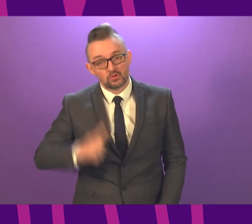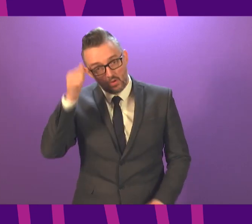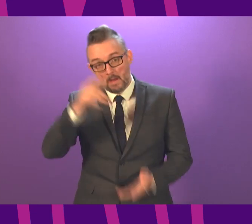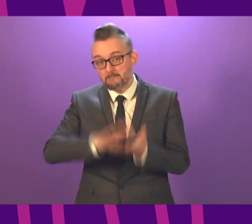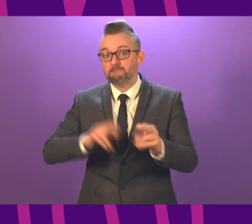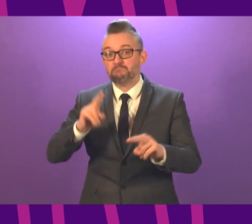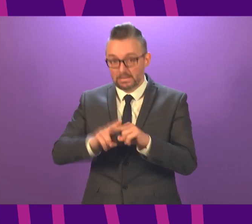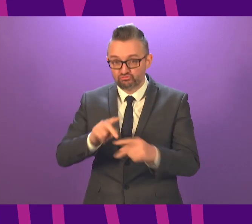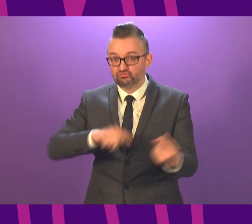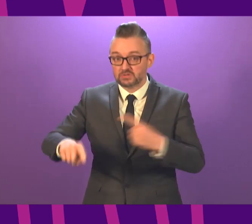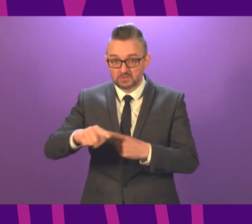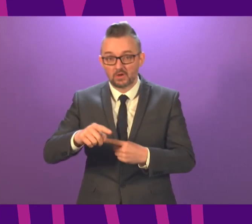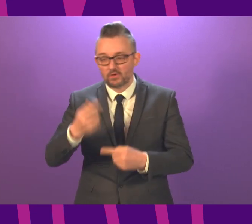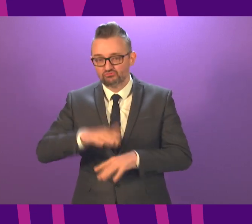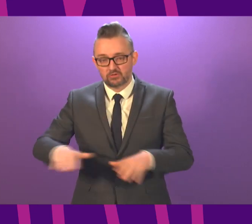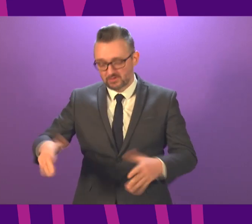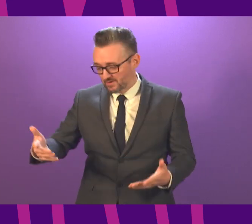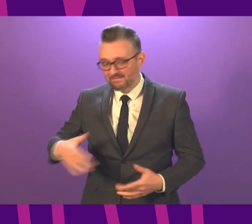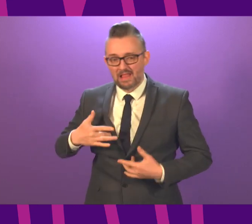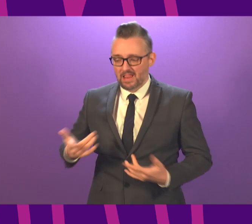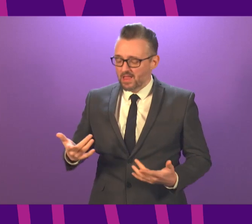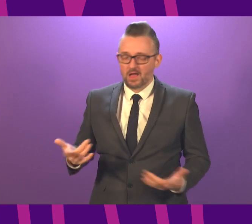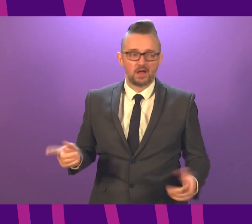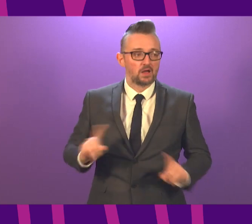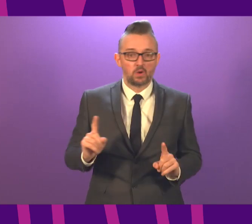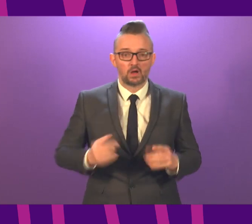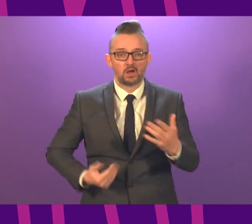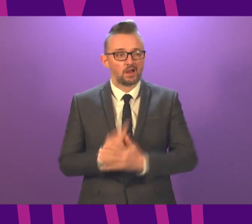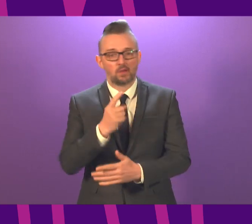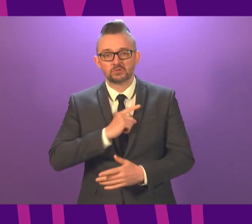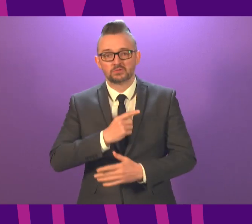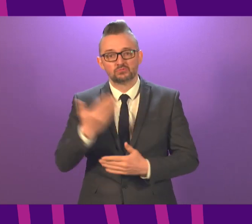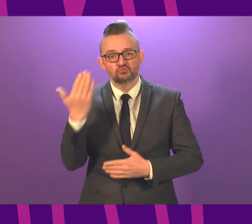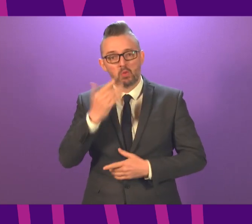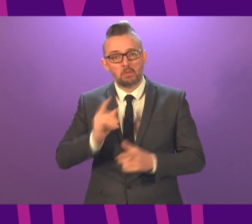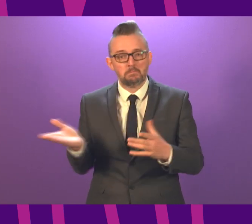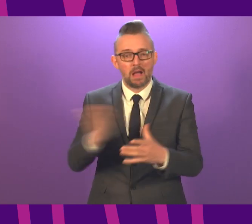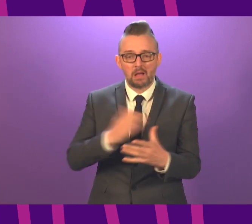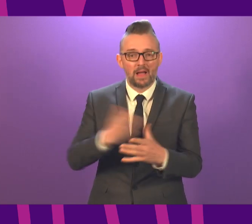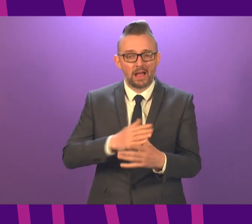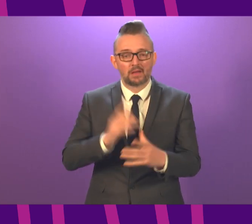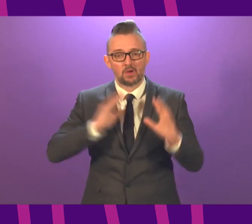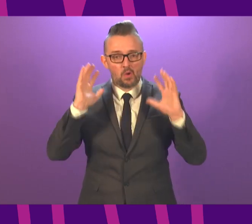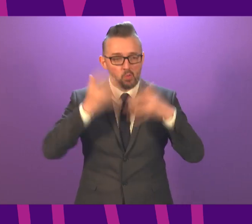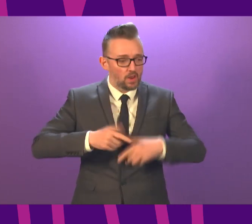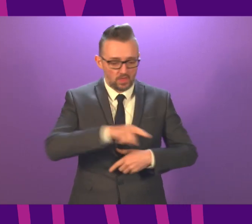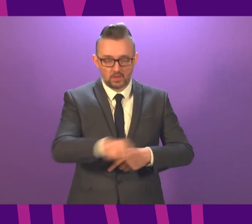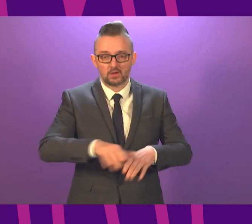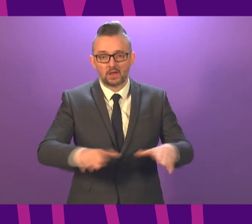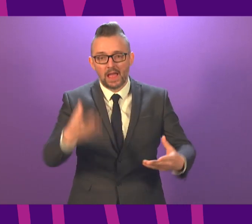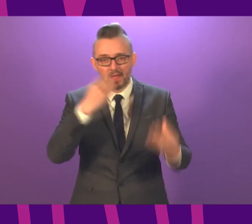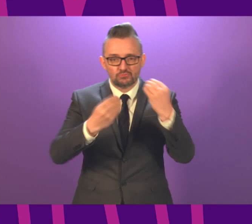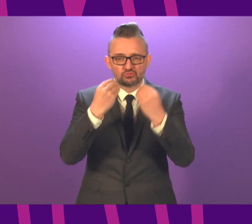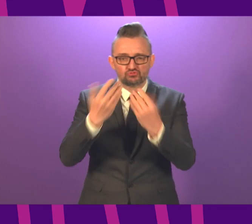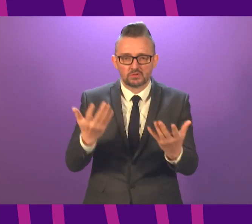pupils, who now have to rip up their childcare plans, negotiate with their employers and worry about their children's fractured education.